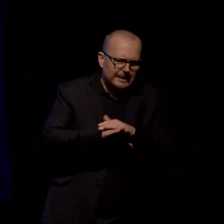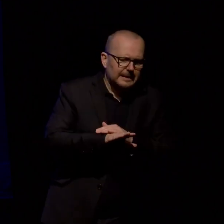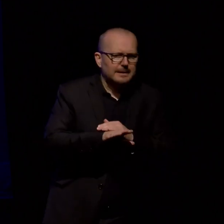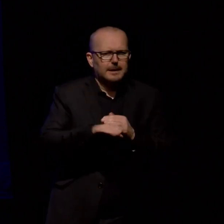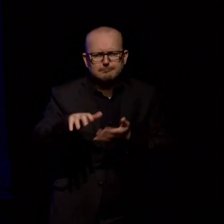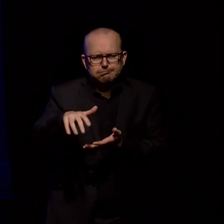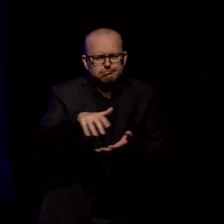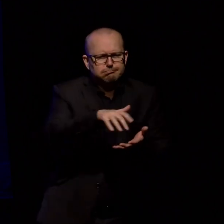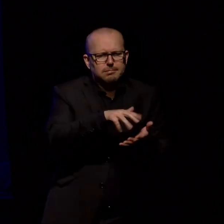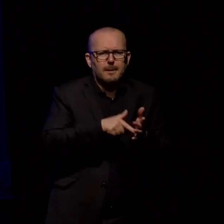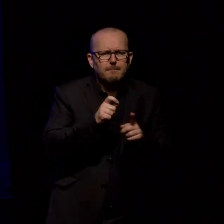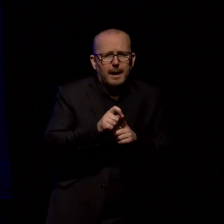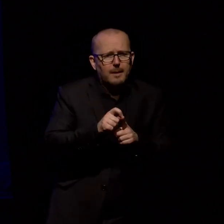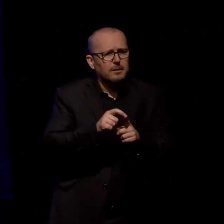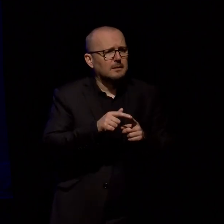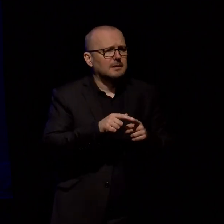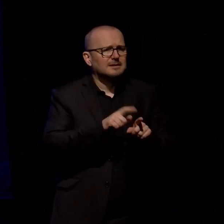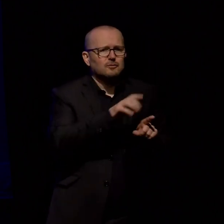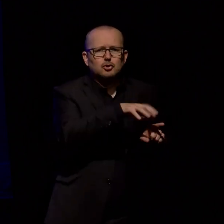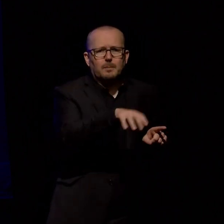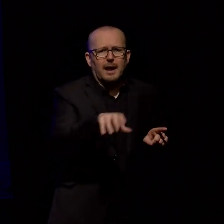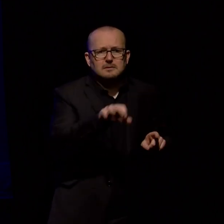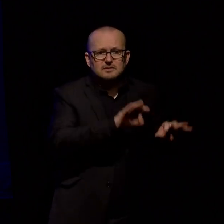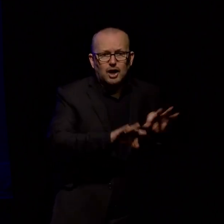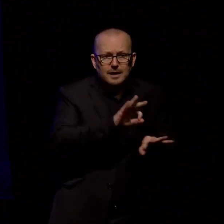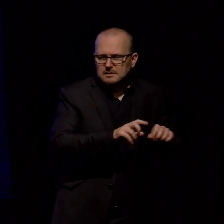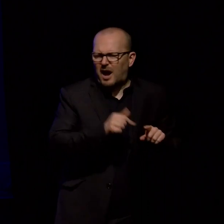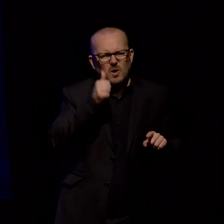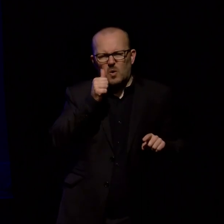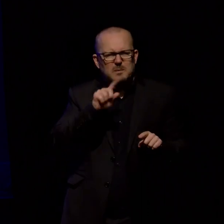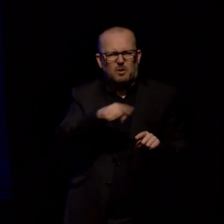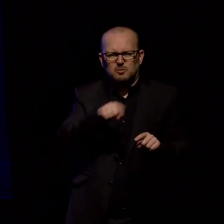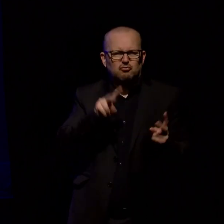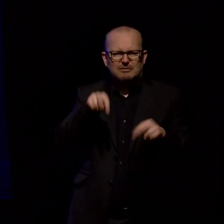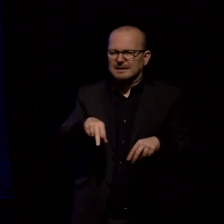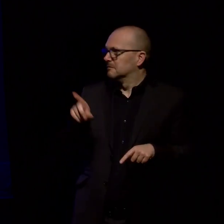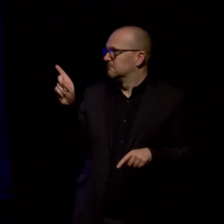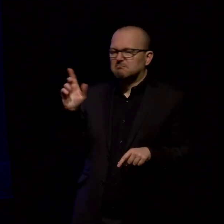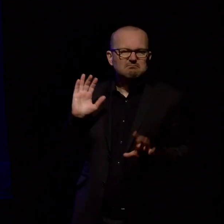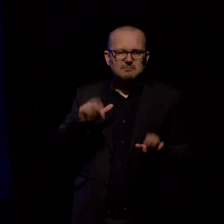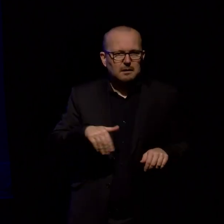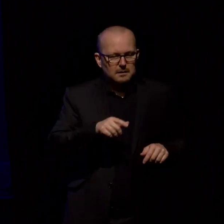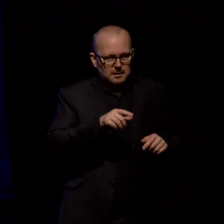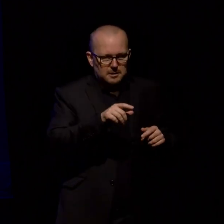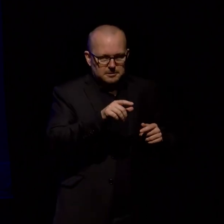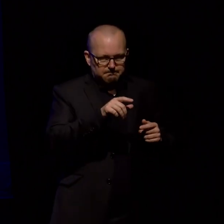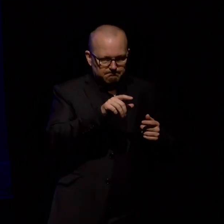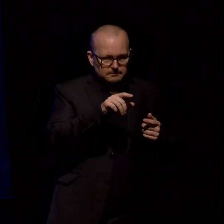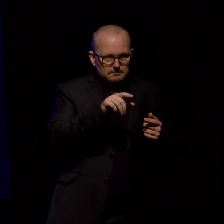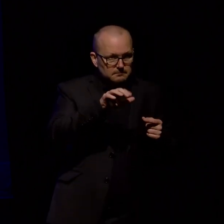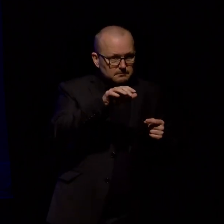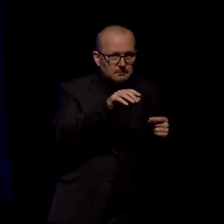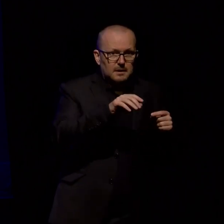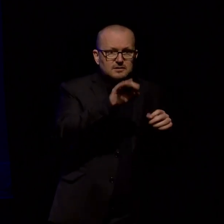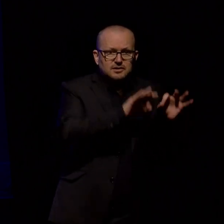the domain whether it's from the sciences I know this is impossible to read it's just one of those whether it's in the